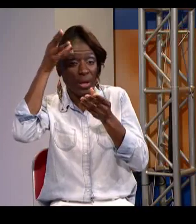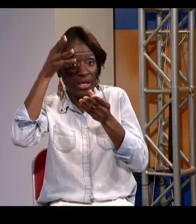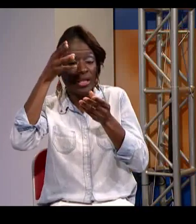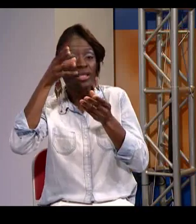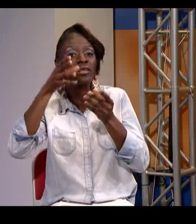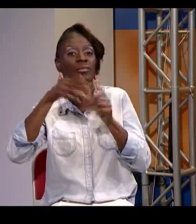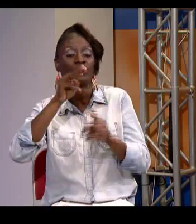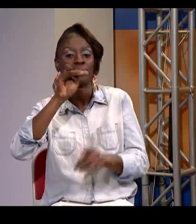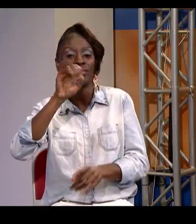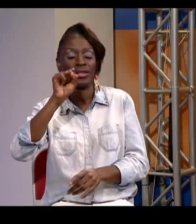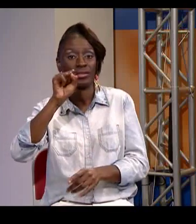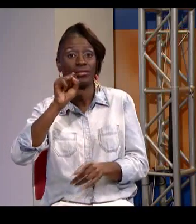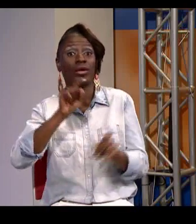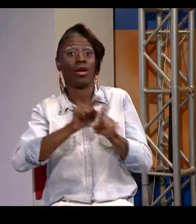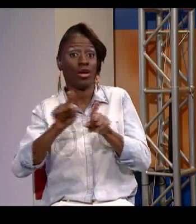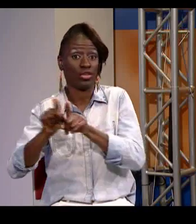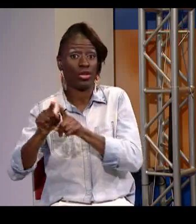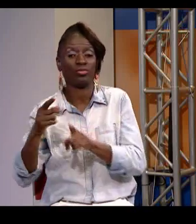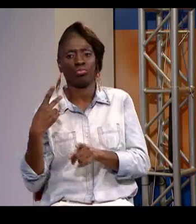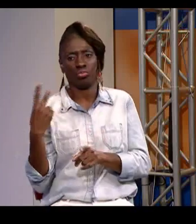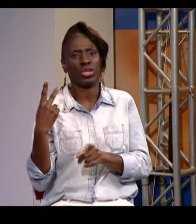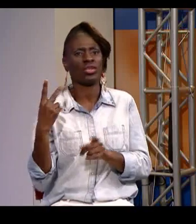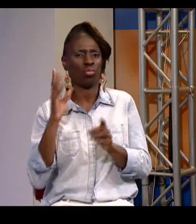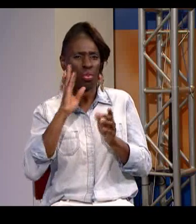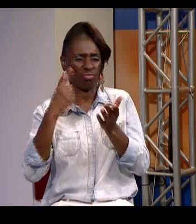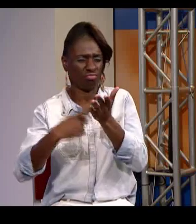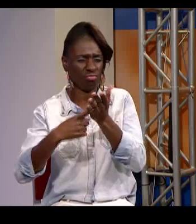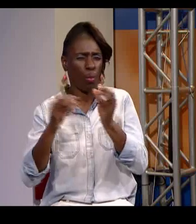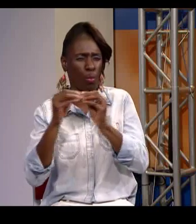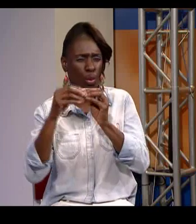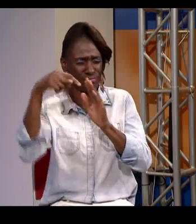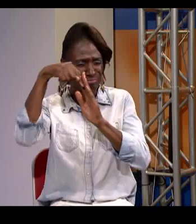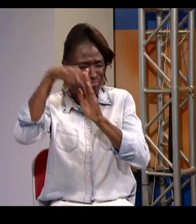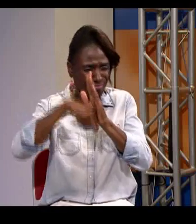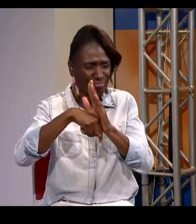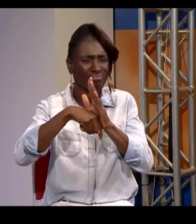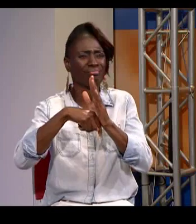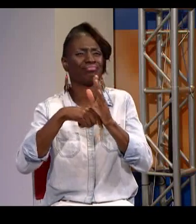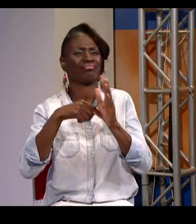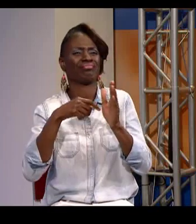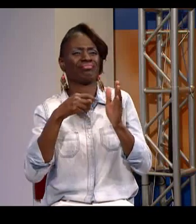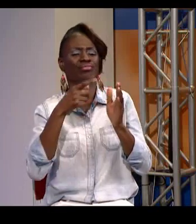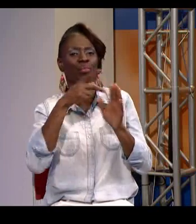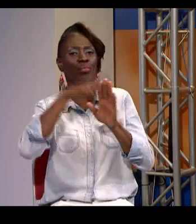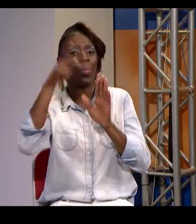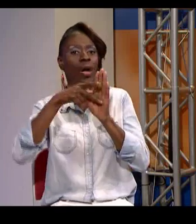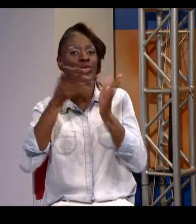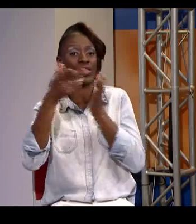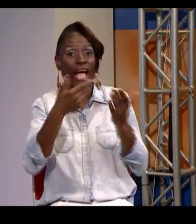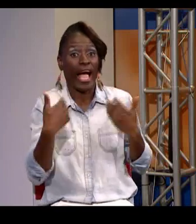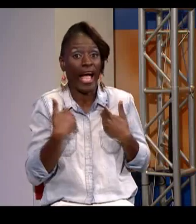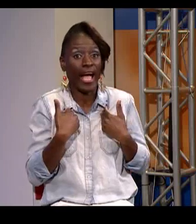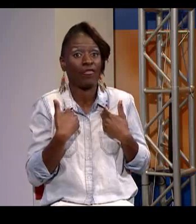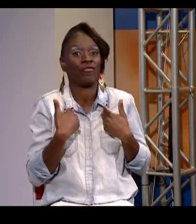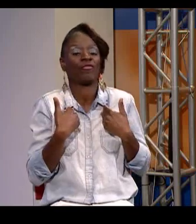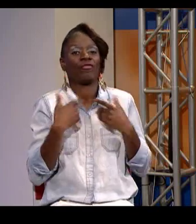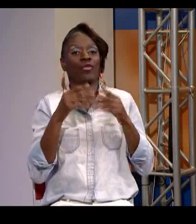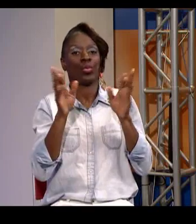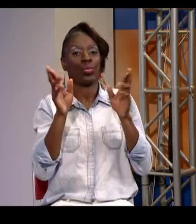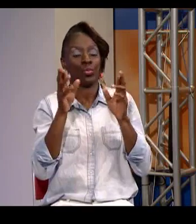.ca, and they can get a lot more information about medical interpreting services. And as well, we will continue to talk about the number of